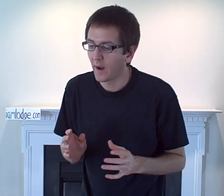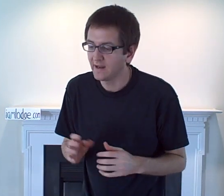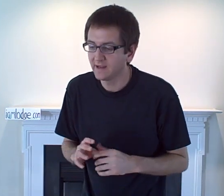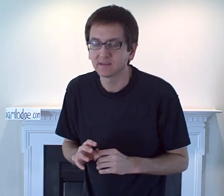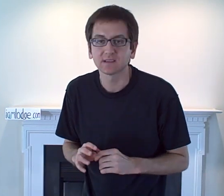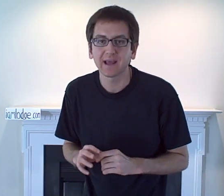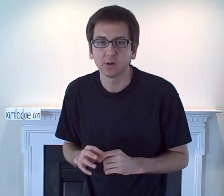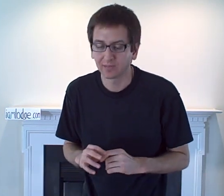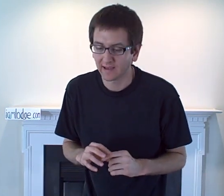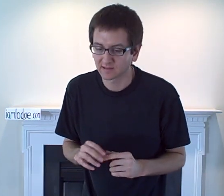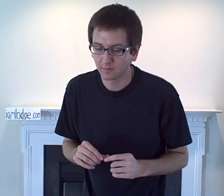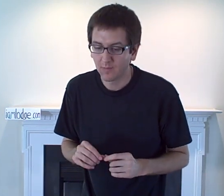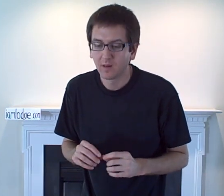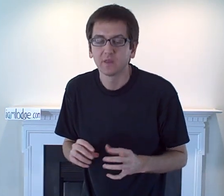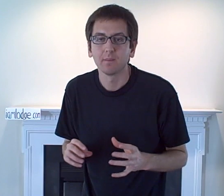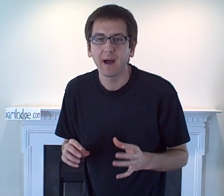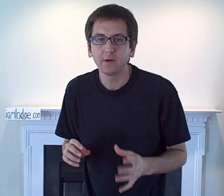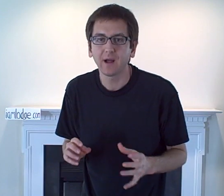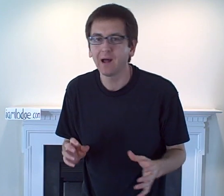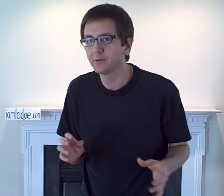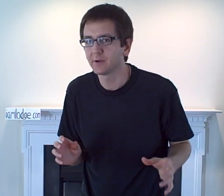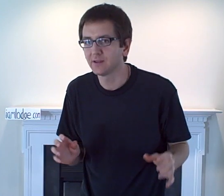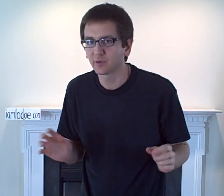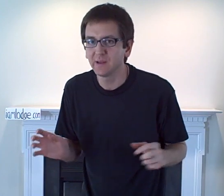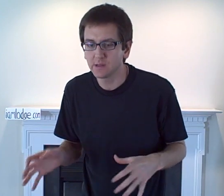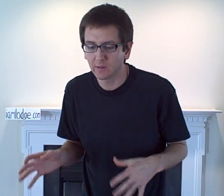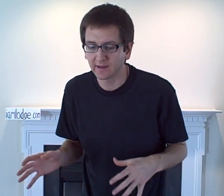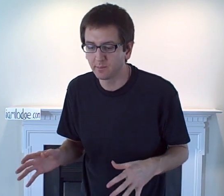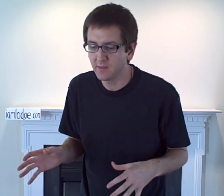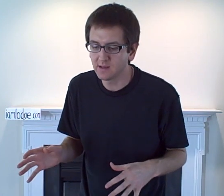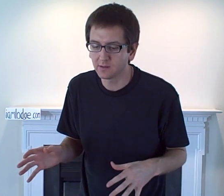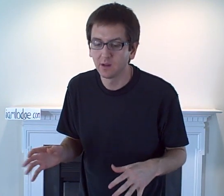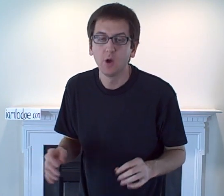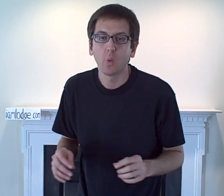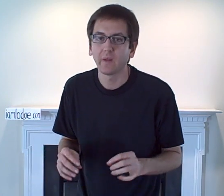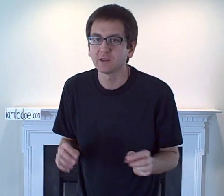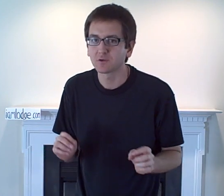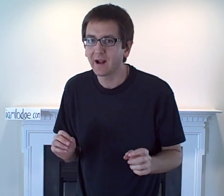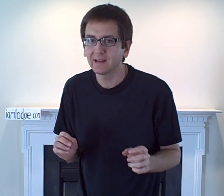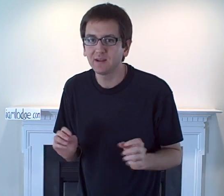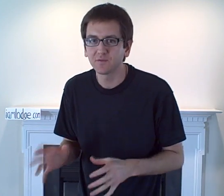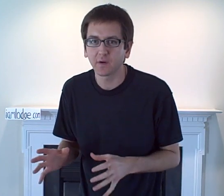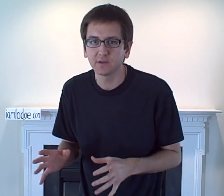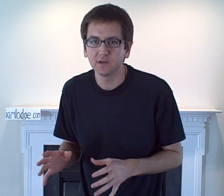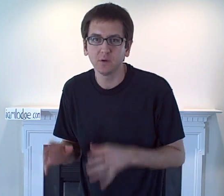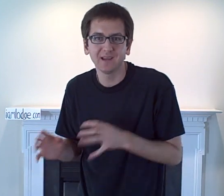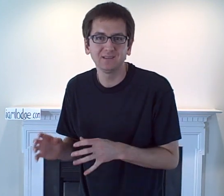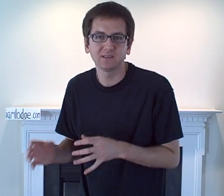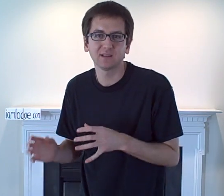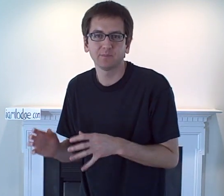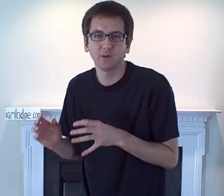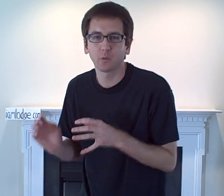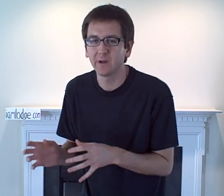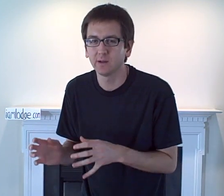waiting in the cytoplasm, the mitochondria treat you like a meal while they try to convert you into something real